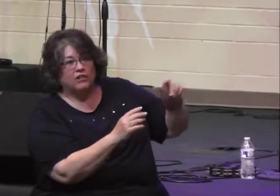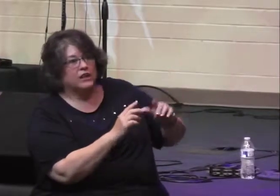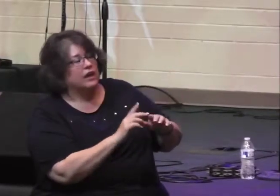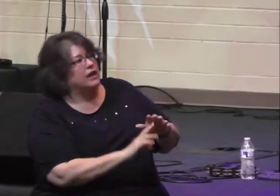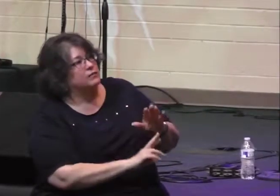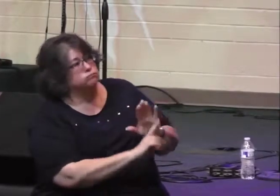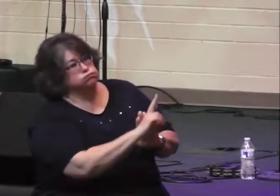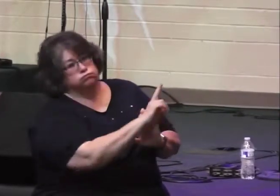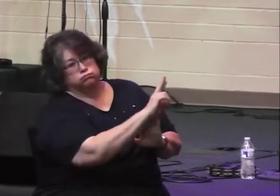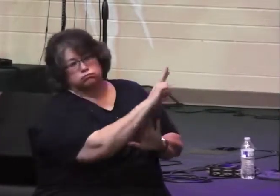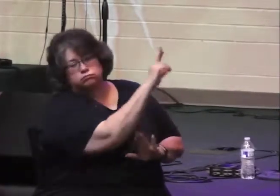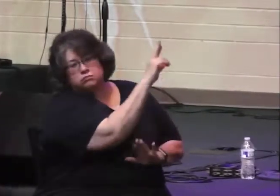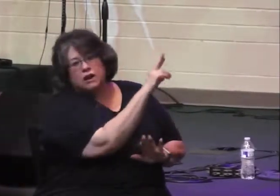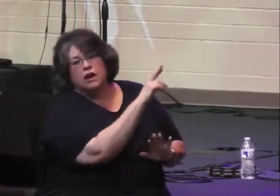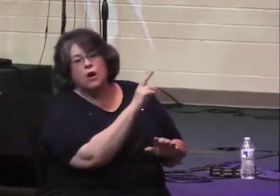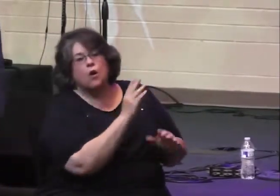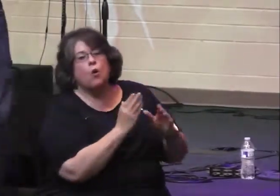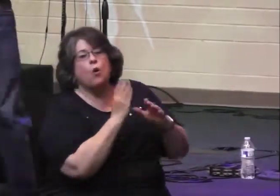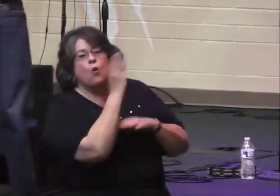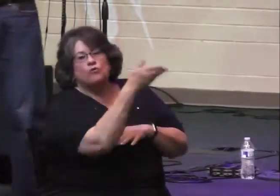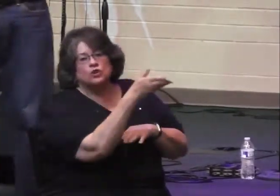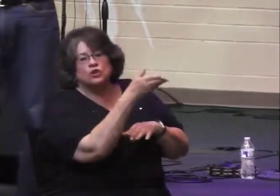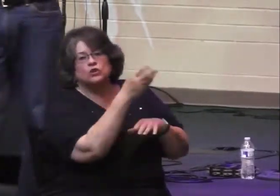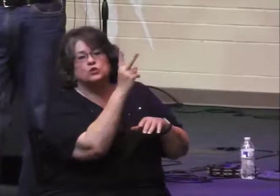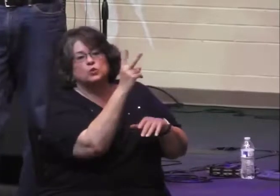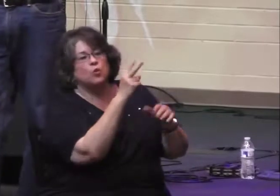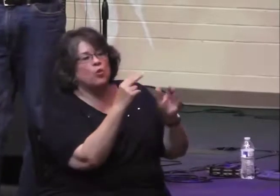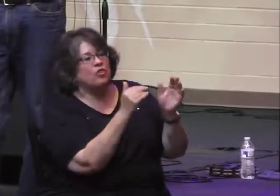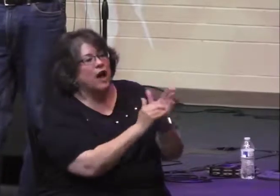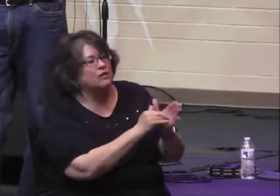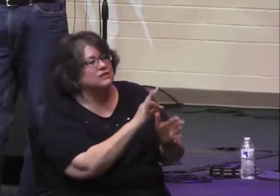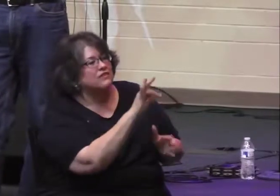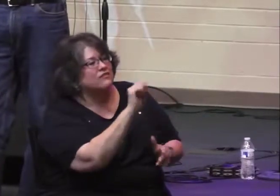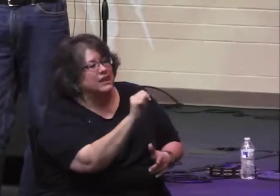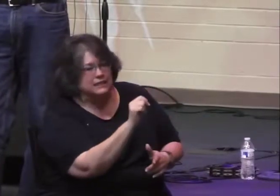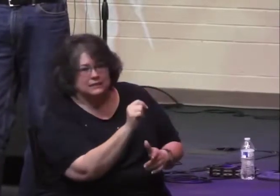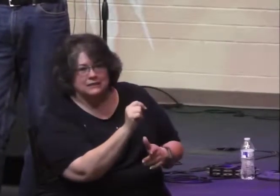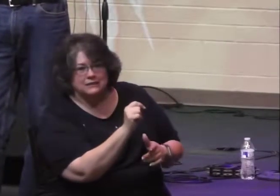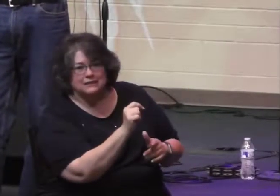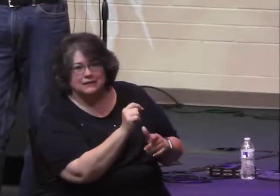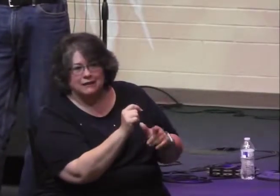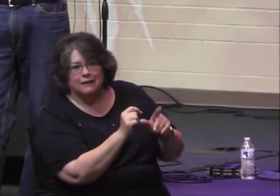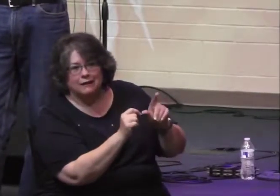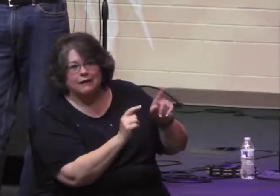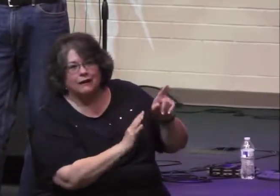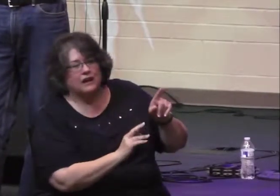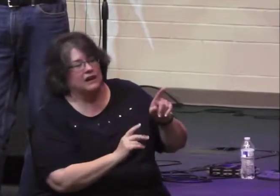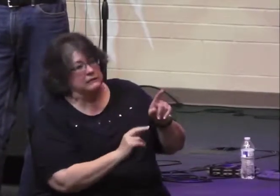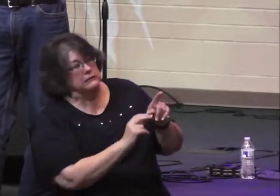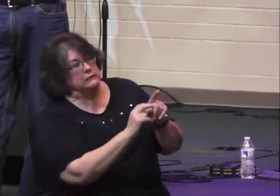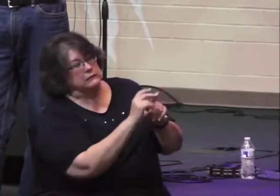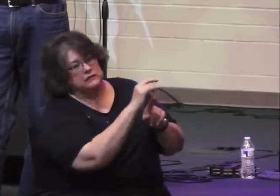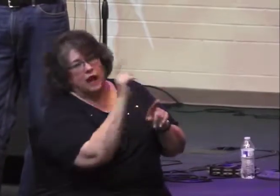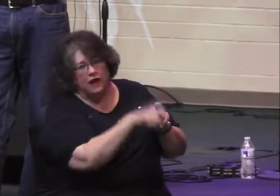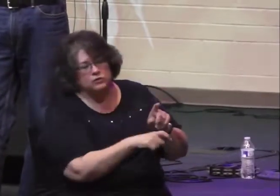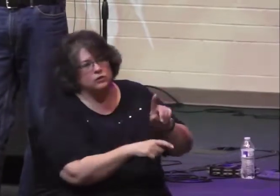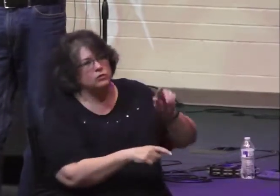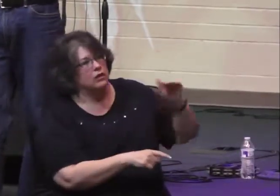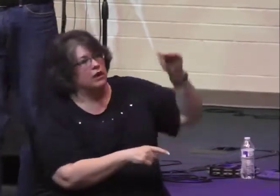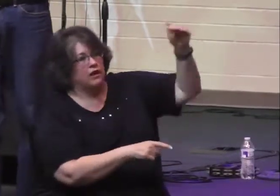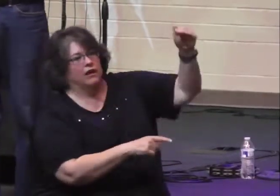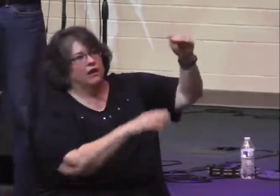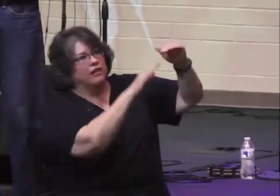behind in getting to the west rise over 2,000 feet before they reach the